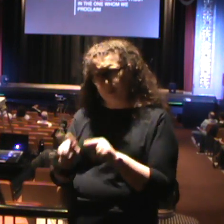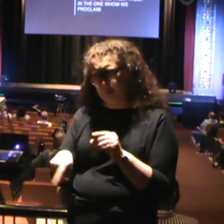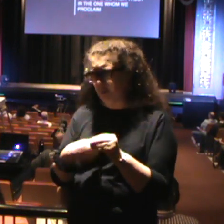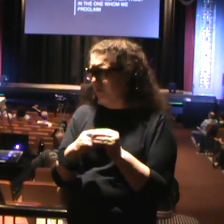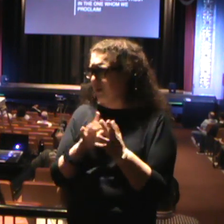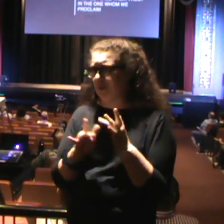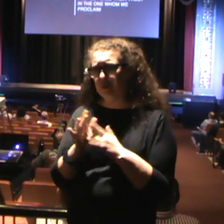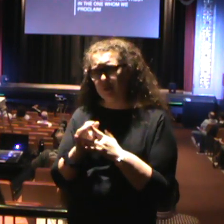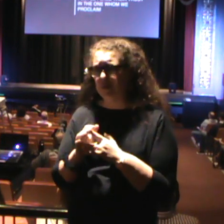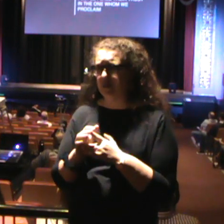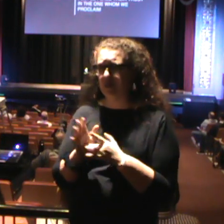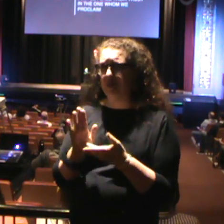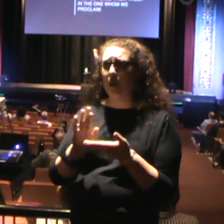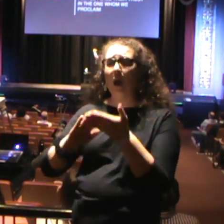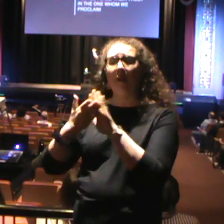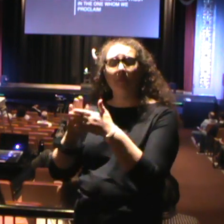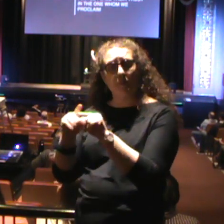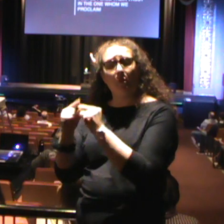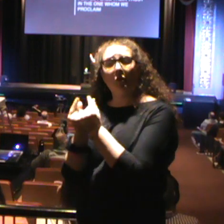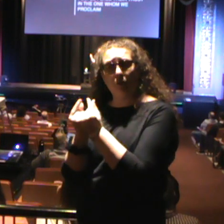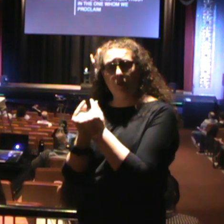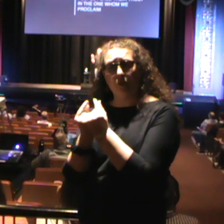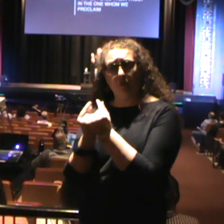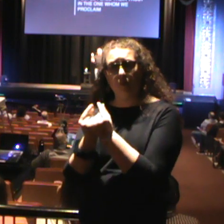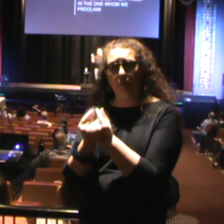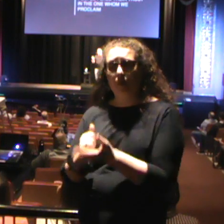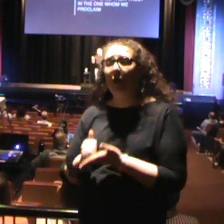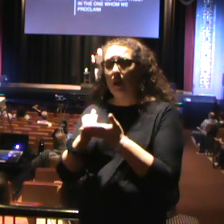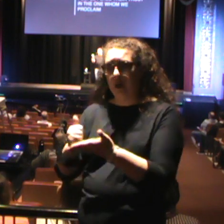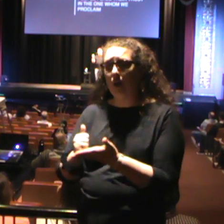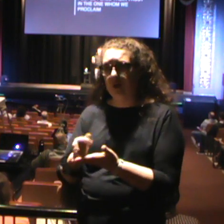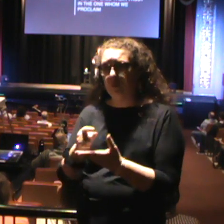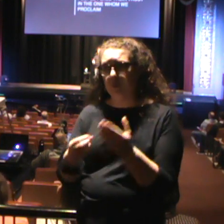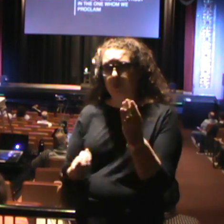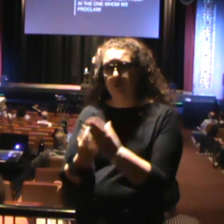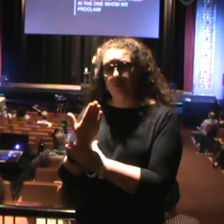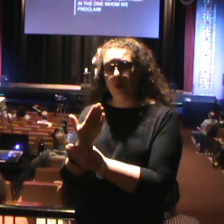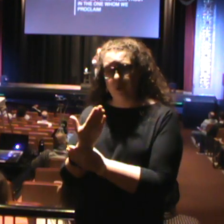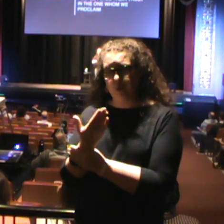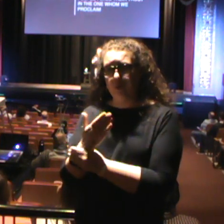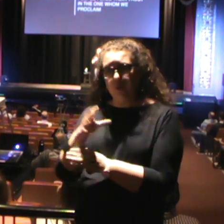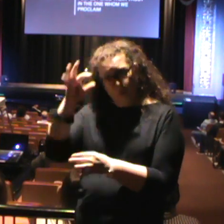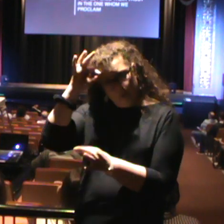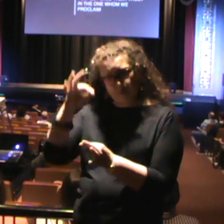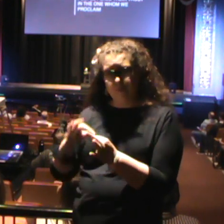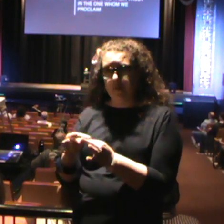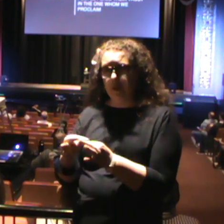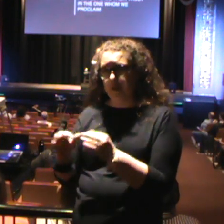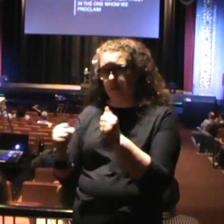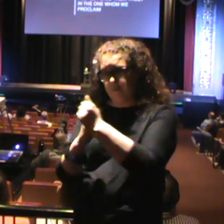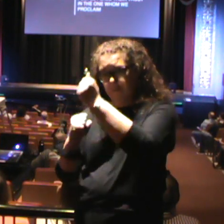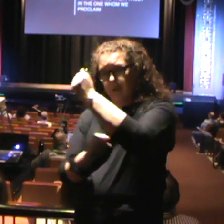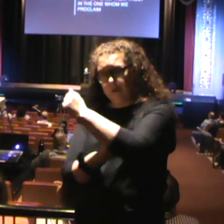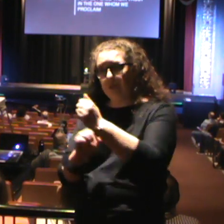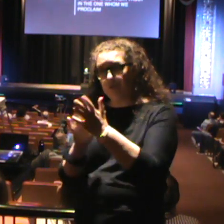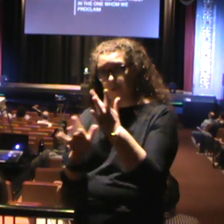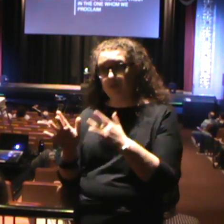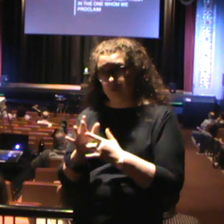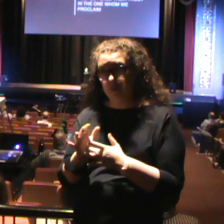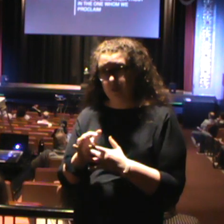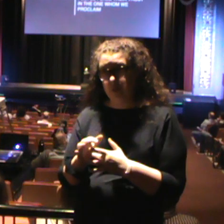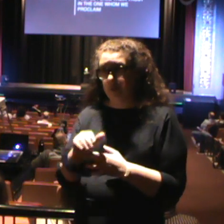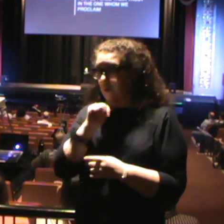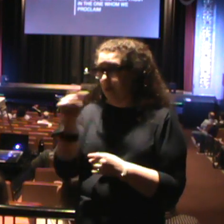And our community groups are designed to help you grow your base and your foundation in Jesus. But not only that, that's not only